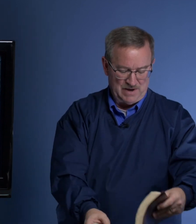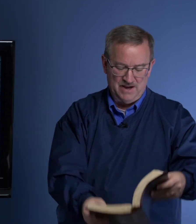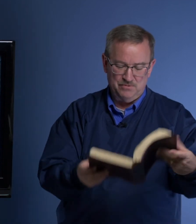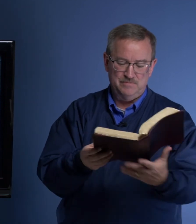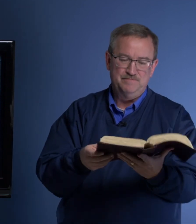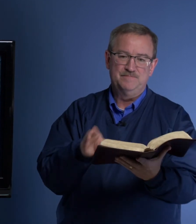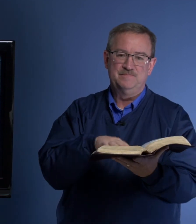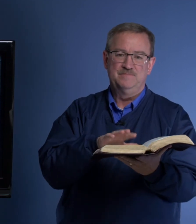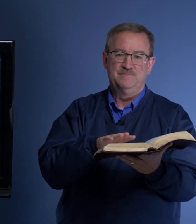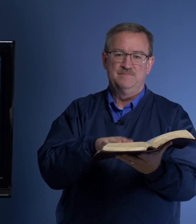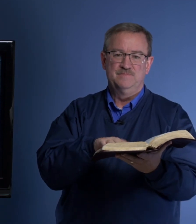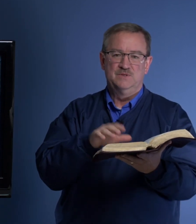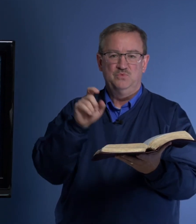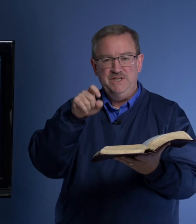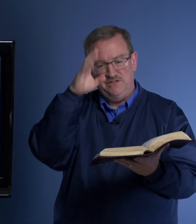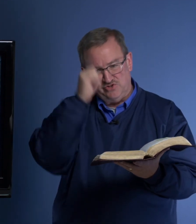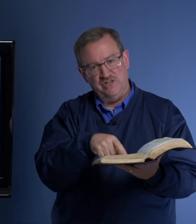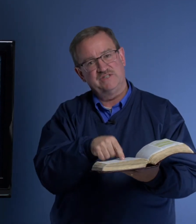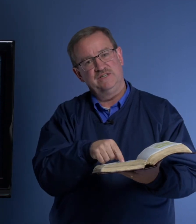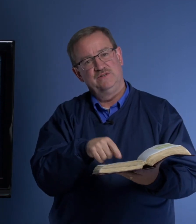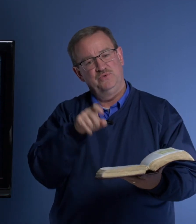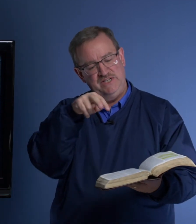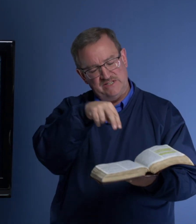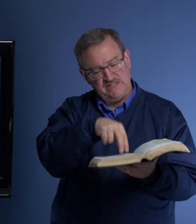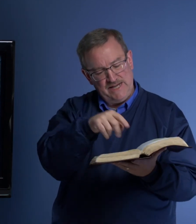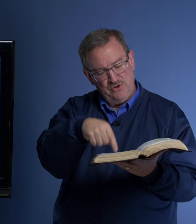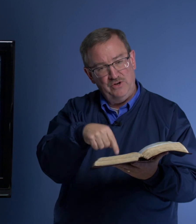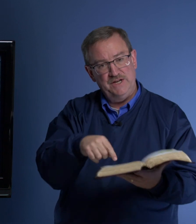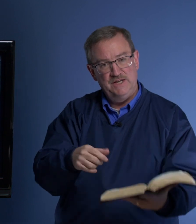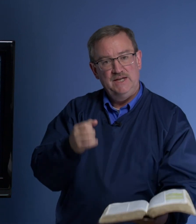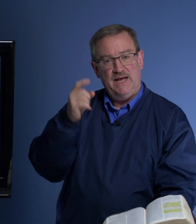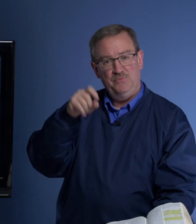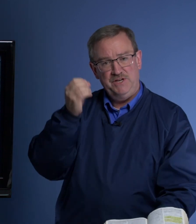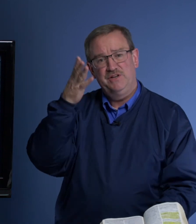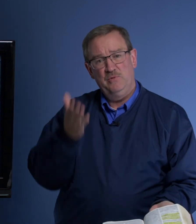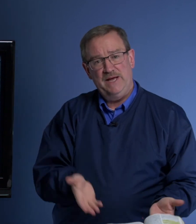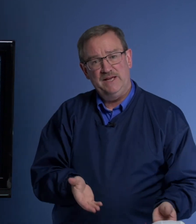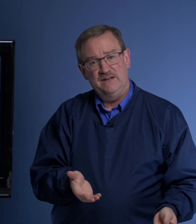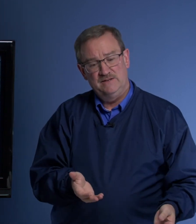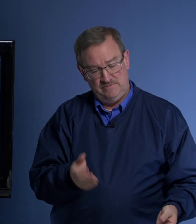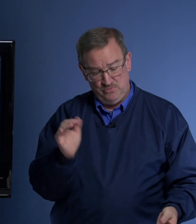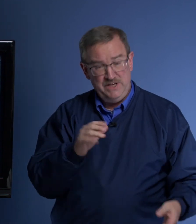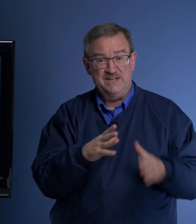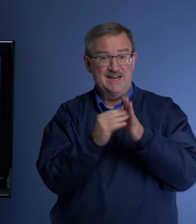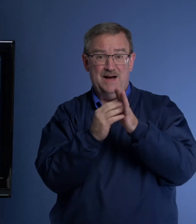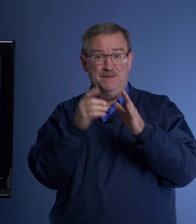Bible. We need to trust it. We need to stand on it and we need to obey it. We need to copy